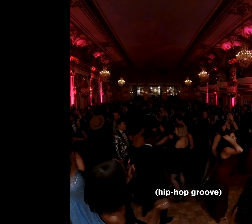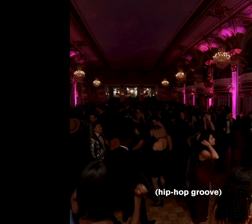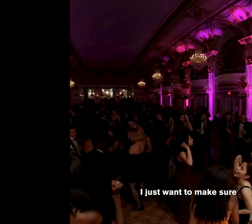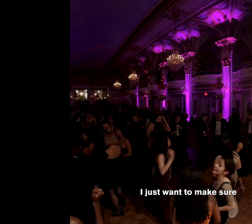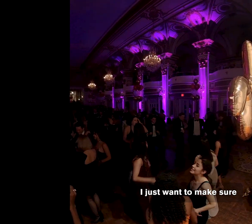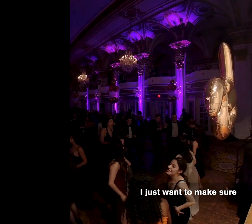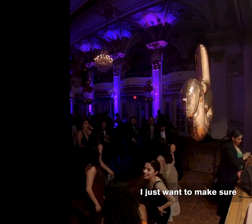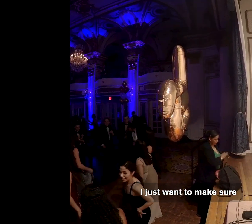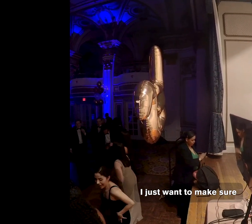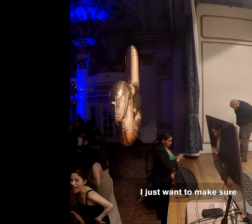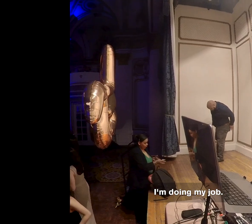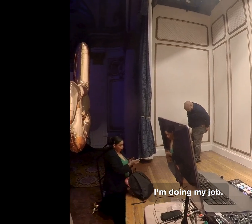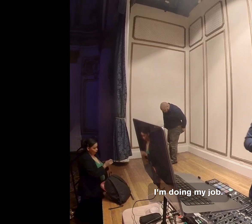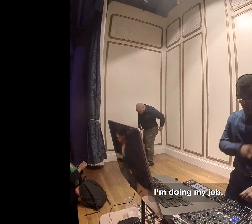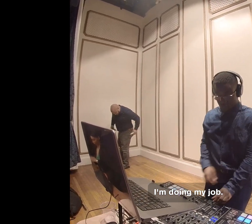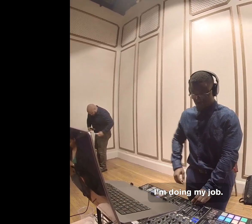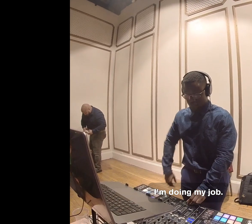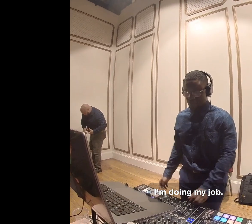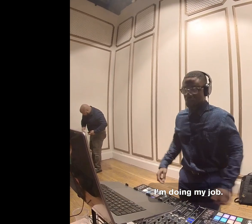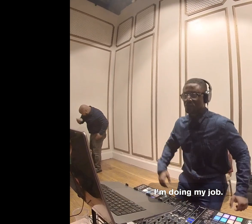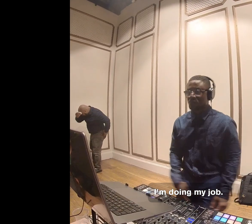I just want to make sure I'm doing my job.